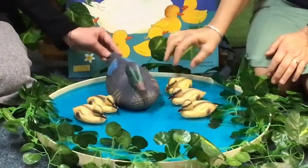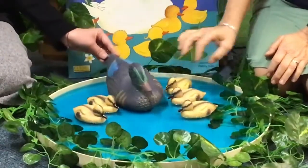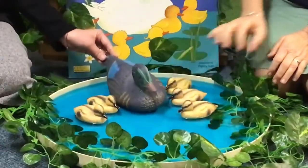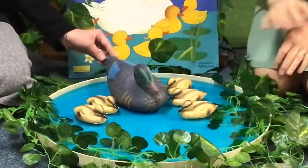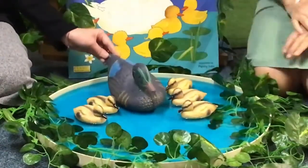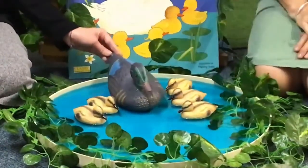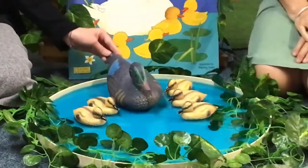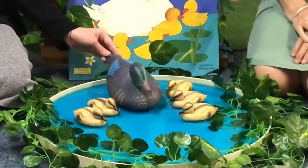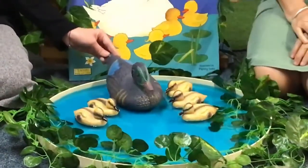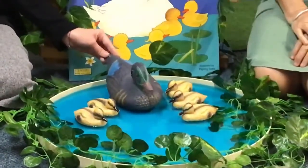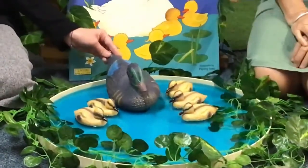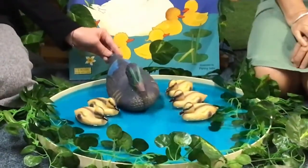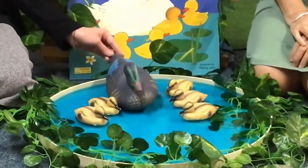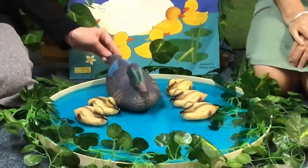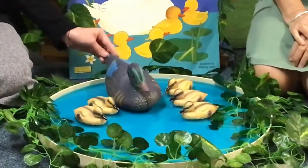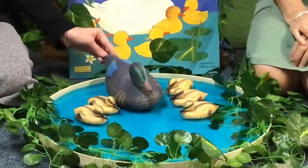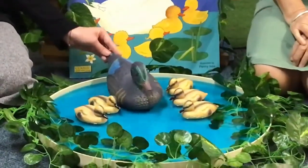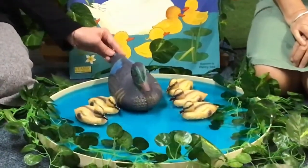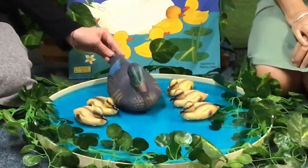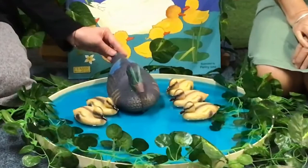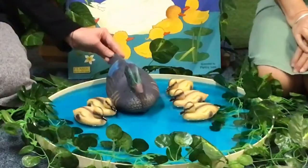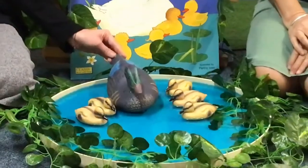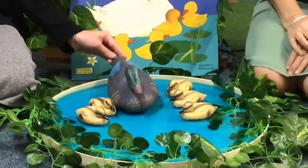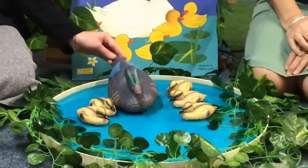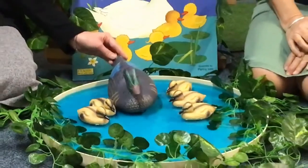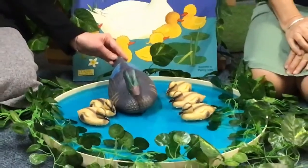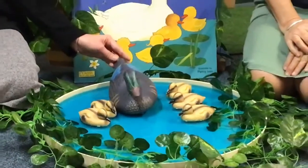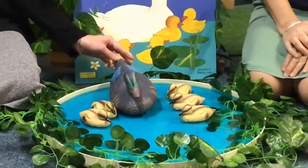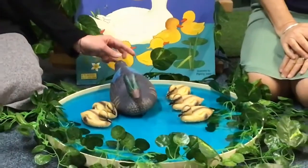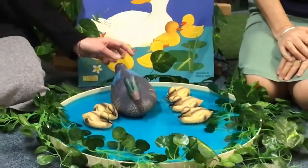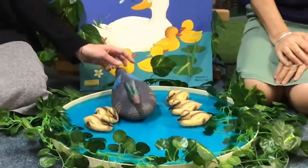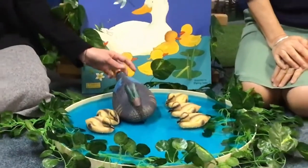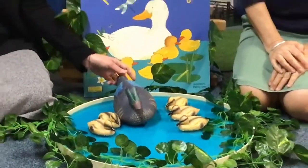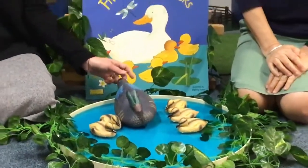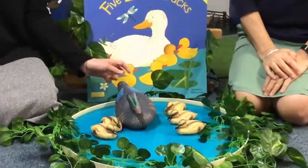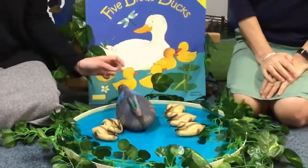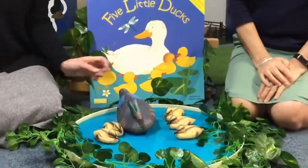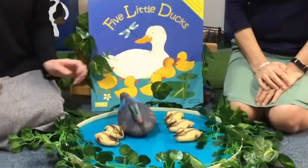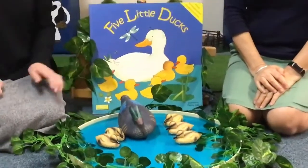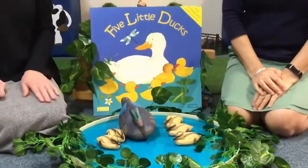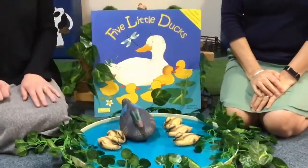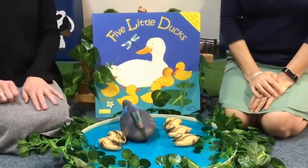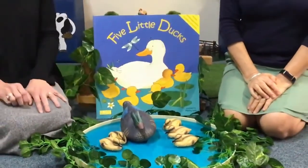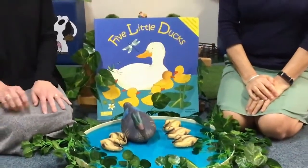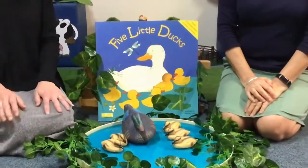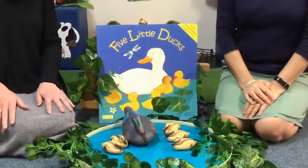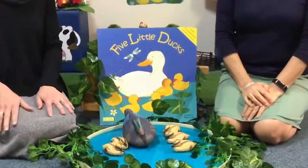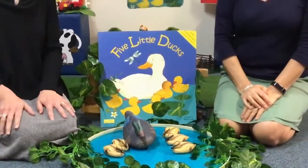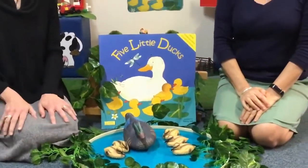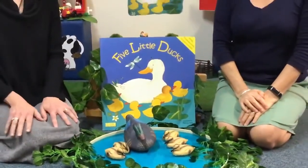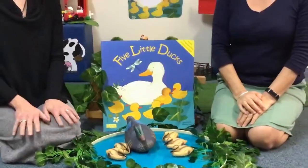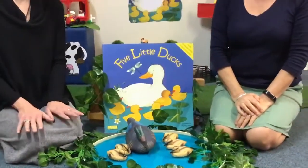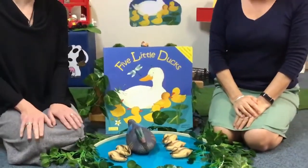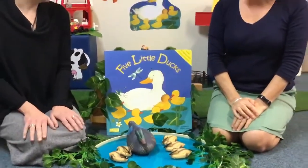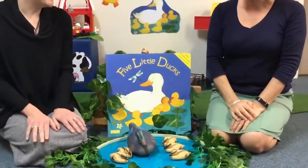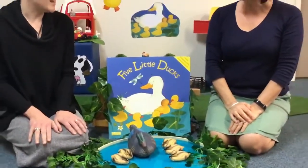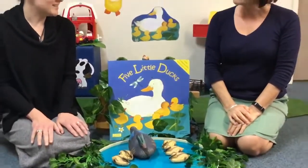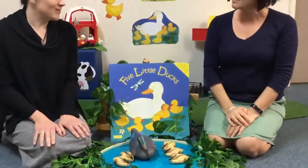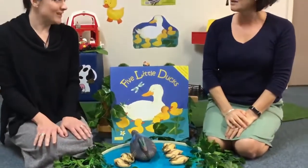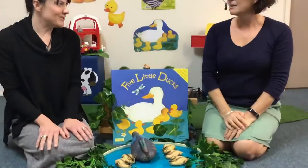reunited with Mother Duck. Quack, quack, quack. I like to go down to the pond near my house sometimes, Sally, and I like to feed the ducks. Do you like to